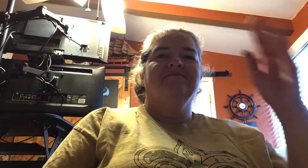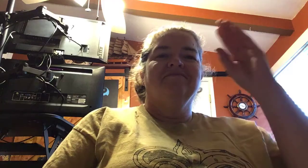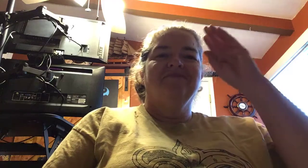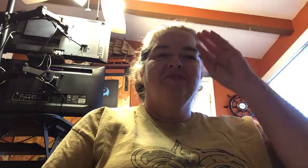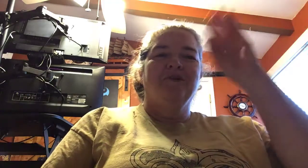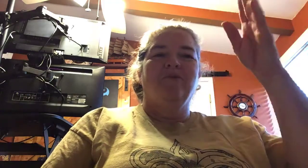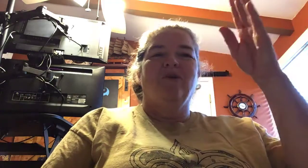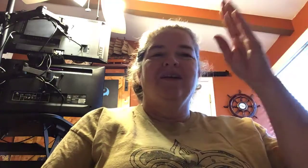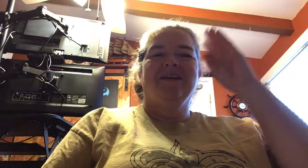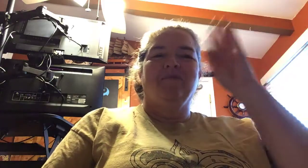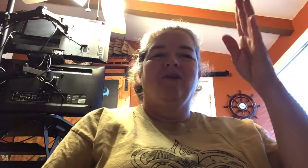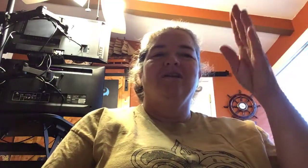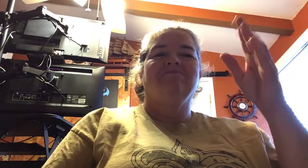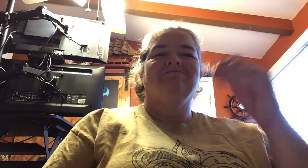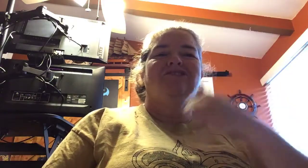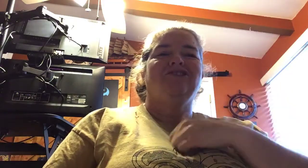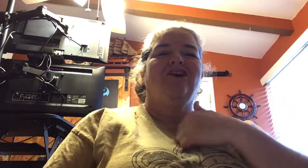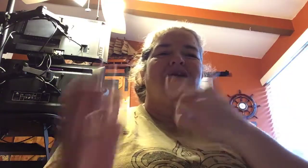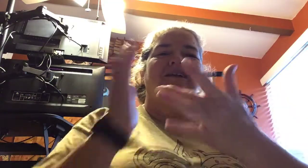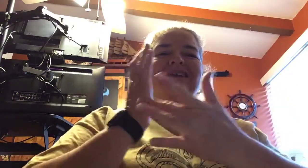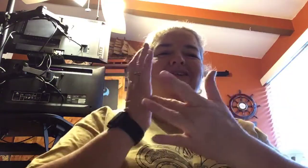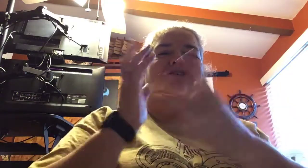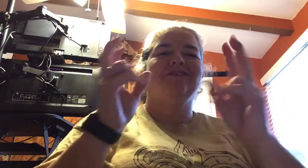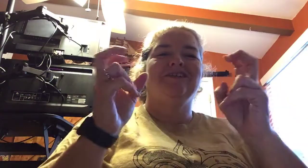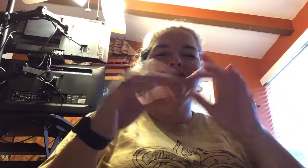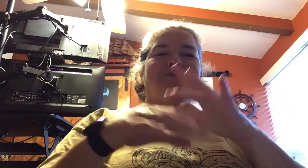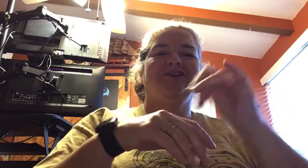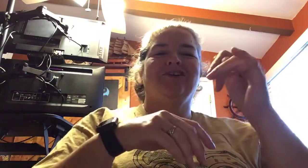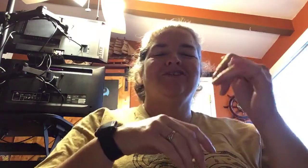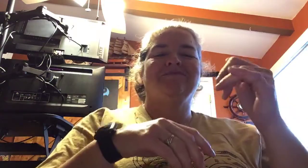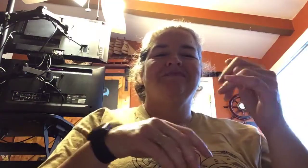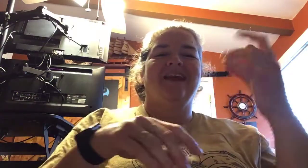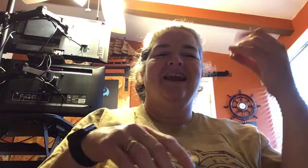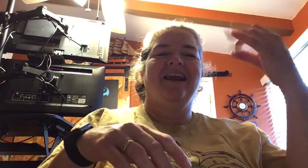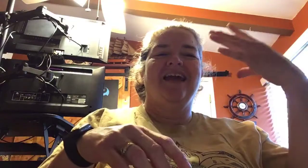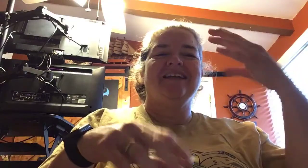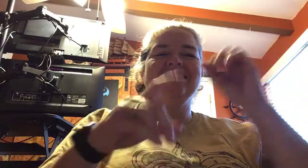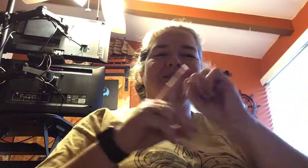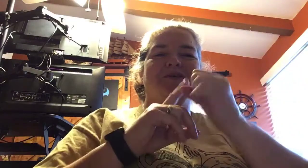Good morning, good morning. Sorry I had technical issues earlier. Lighting distribution.